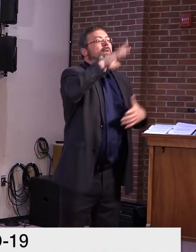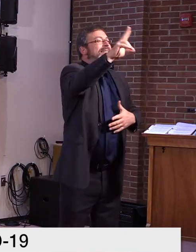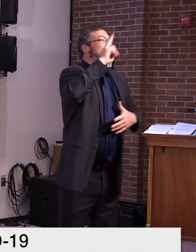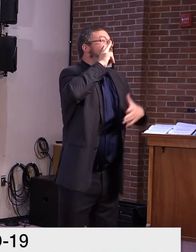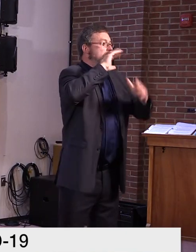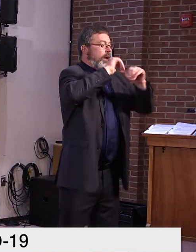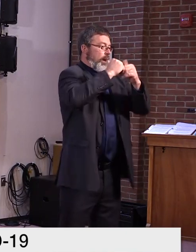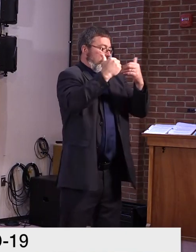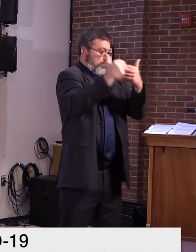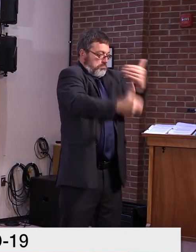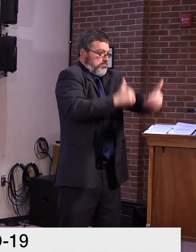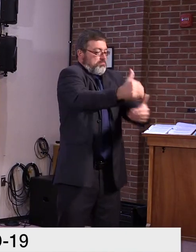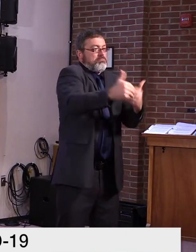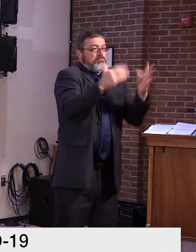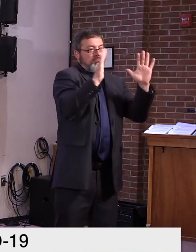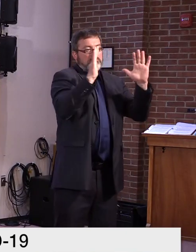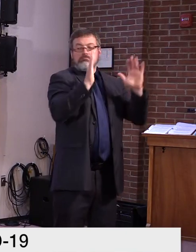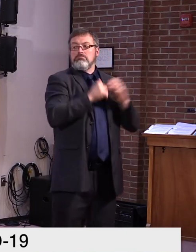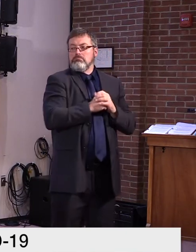where we're going.